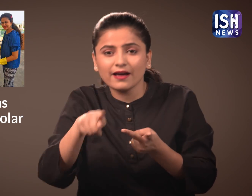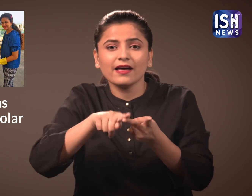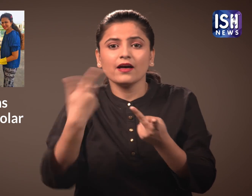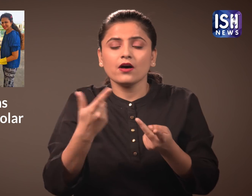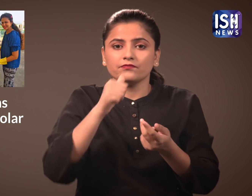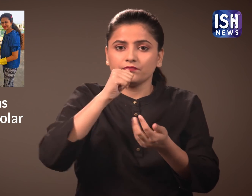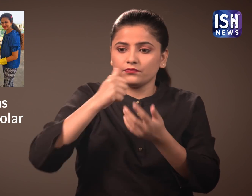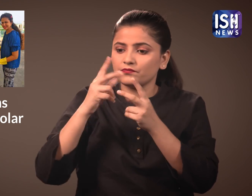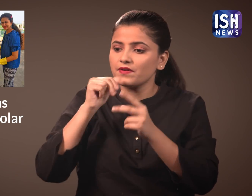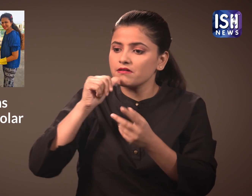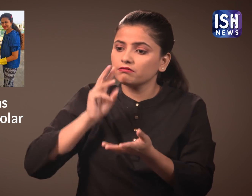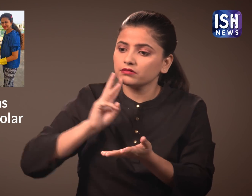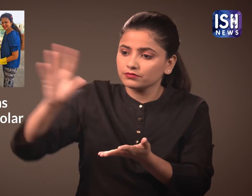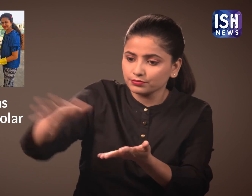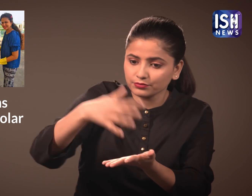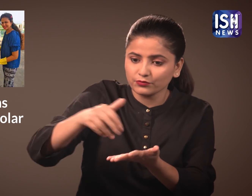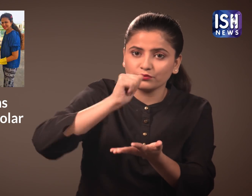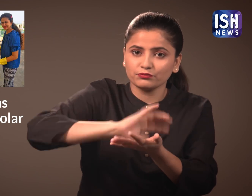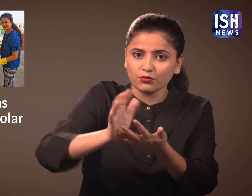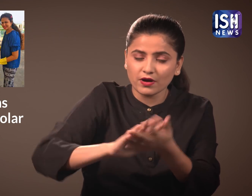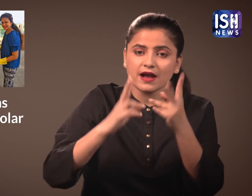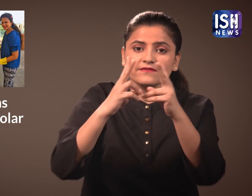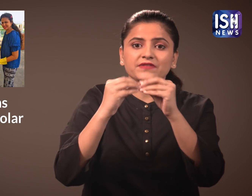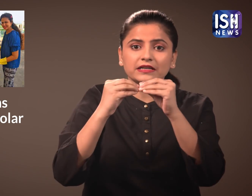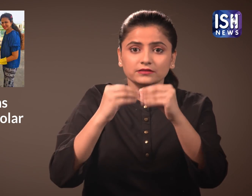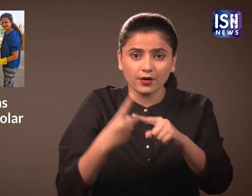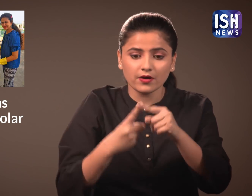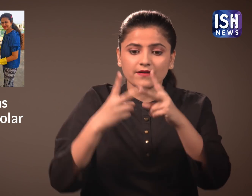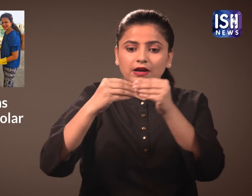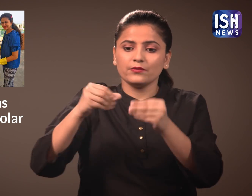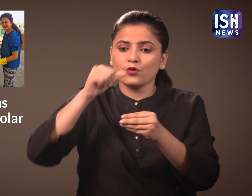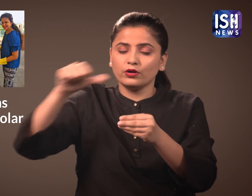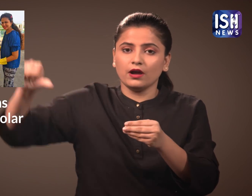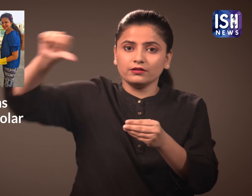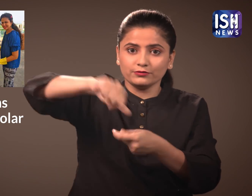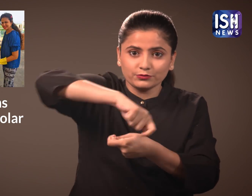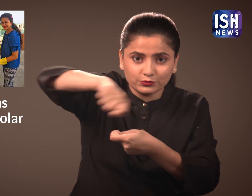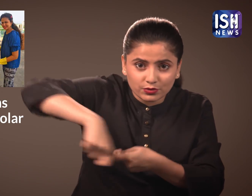for washing vegetables, cooking, drinking, etc.